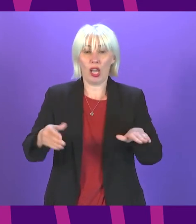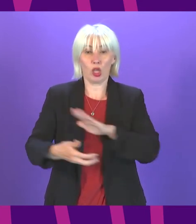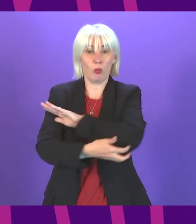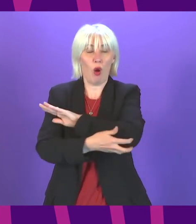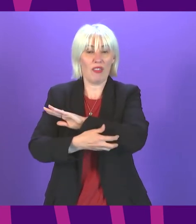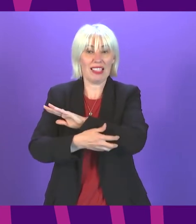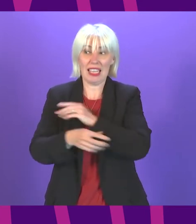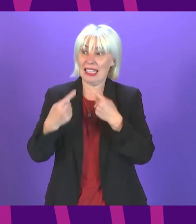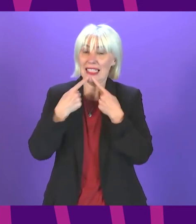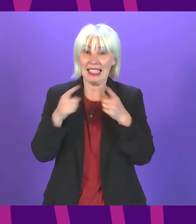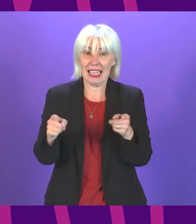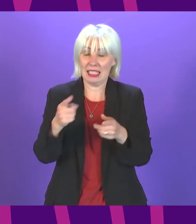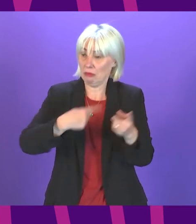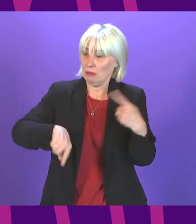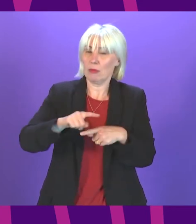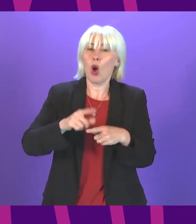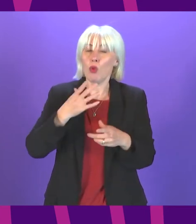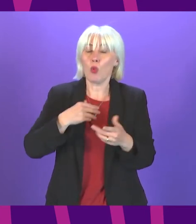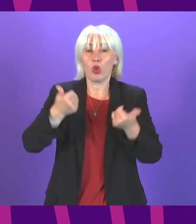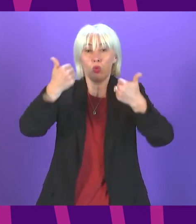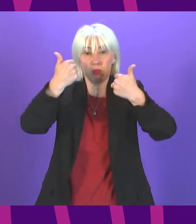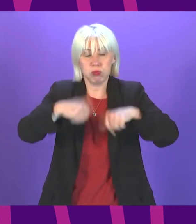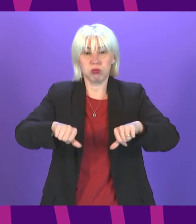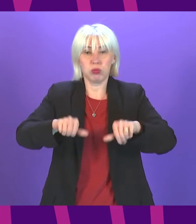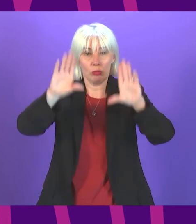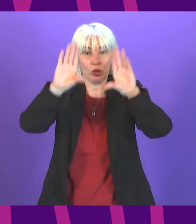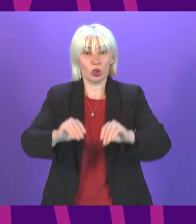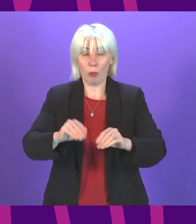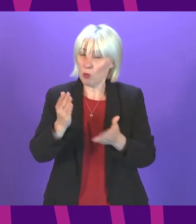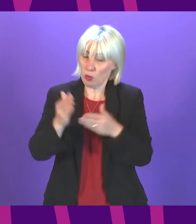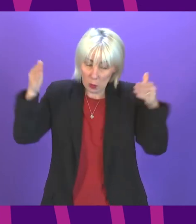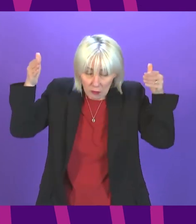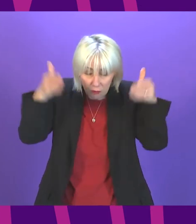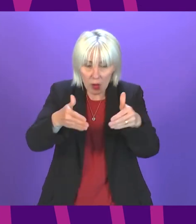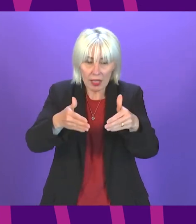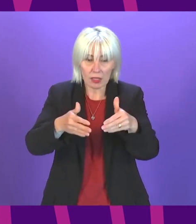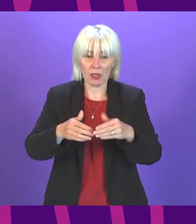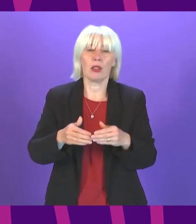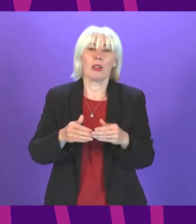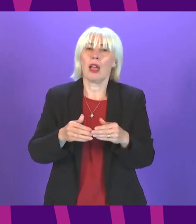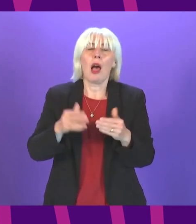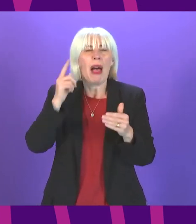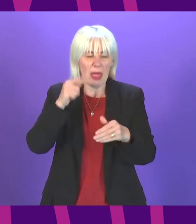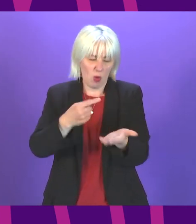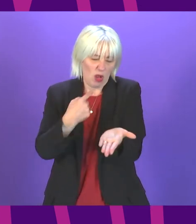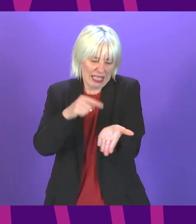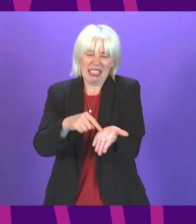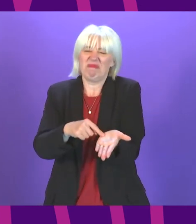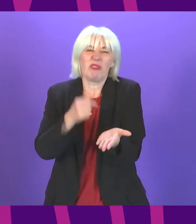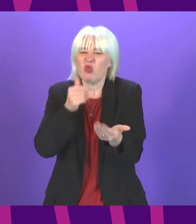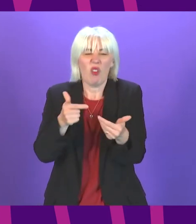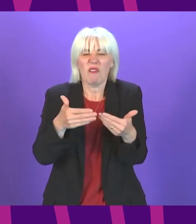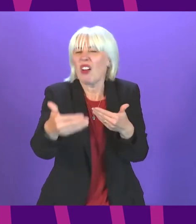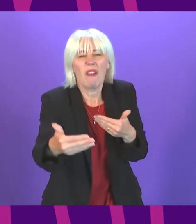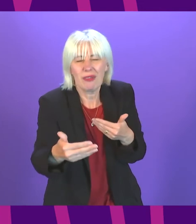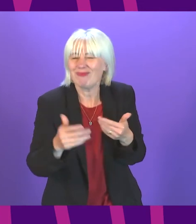in the programme ending which is something we will be laser focused on on these benches don't go nearly far enough the chamber will